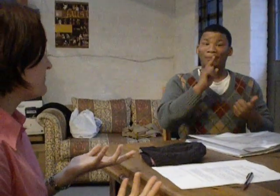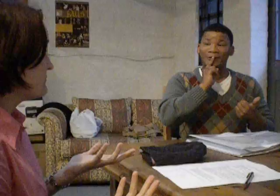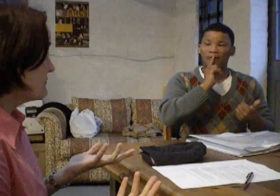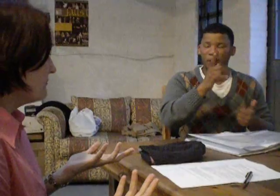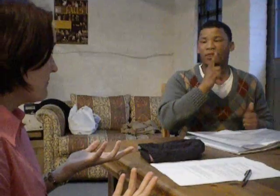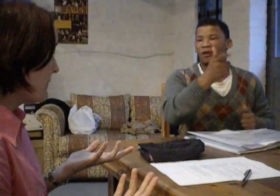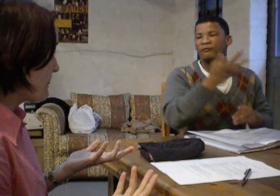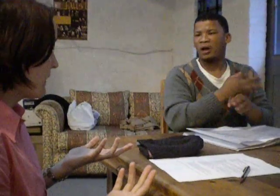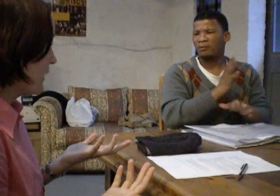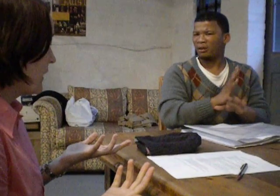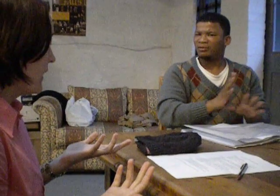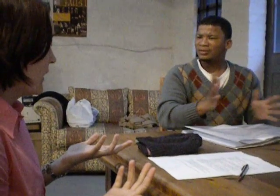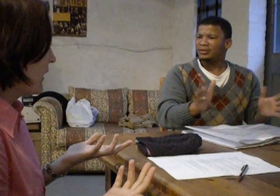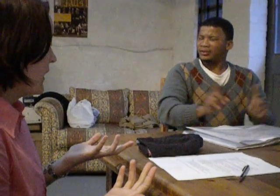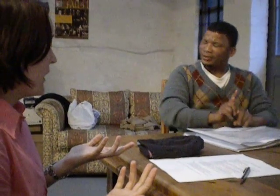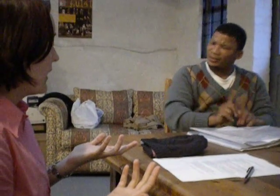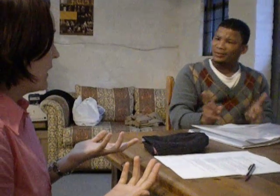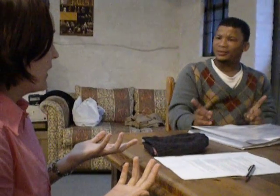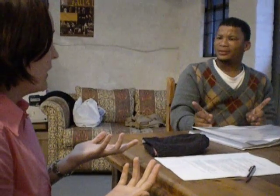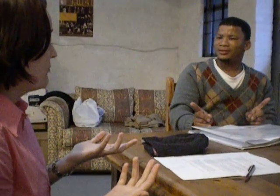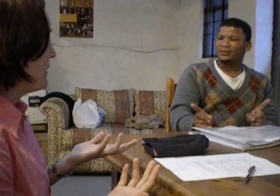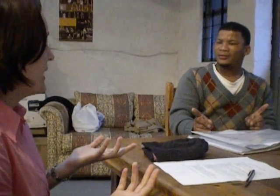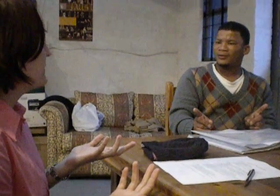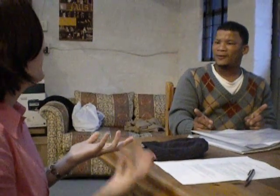but